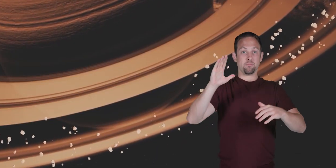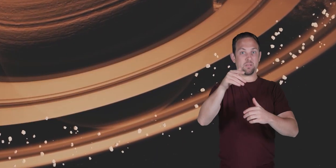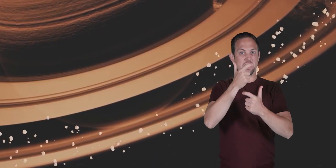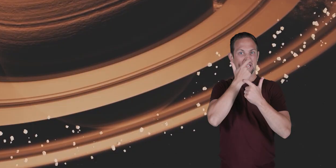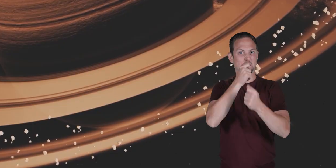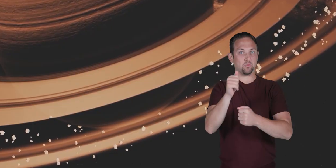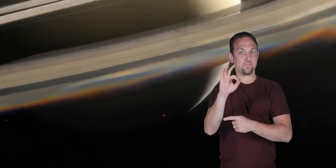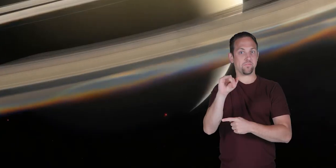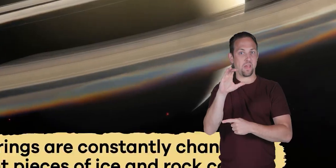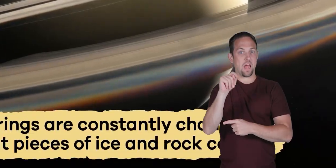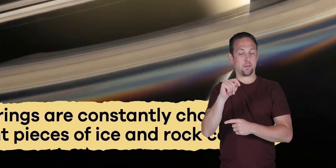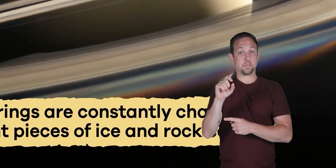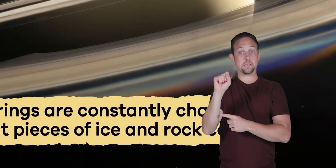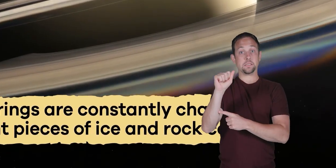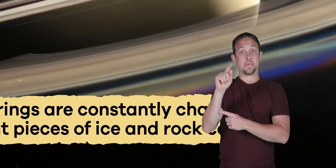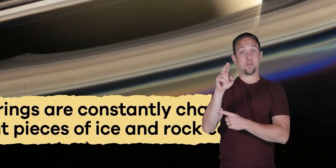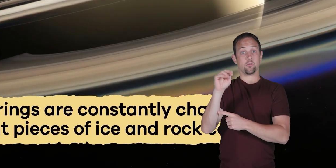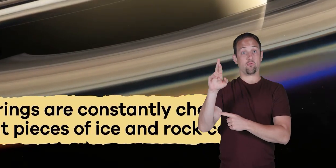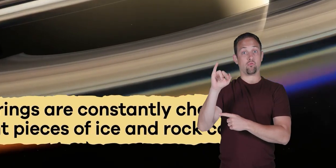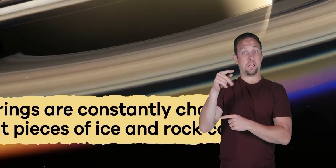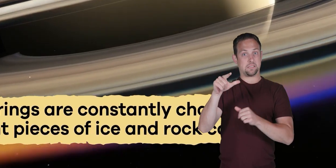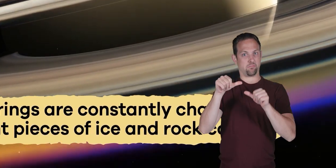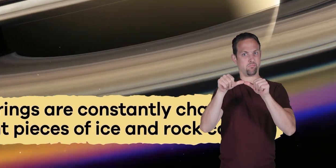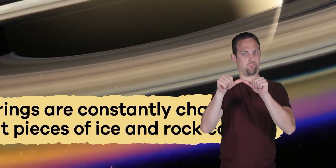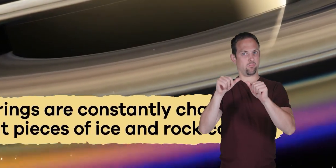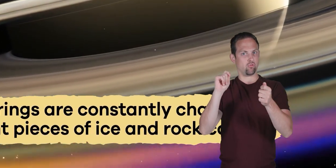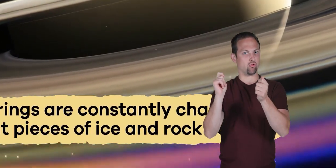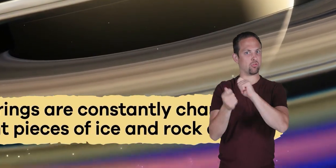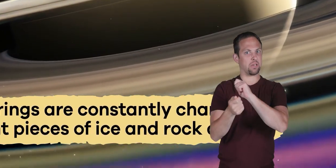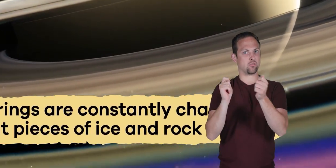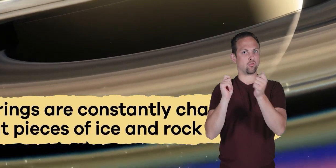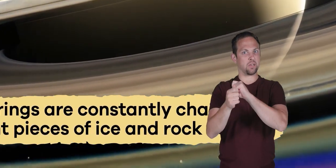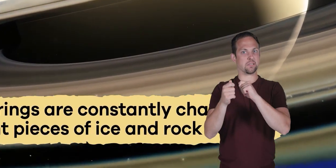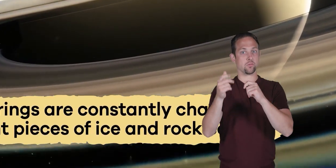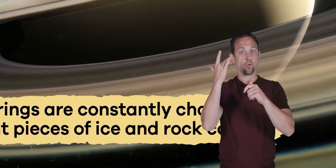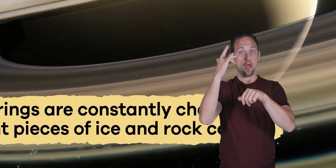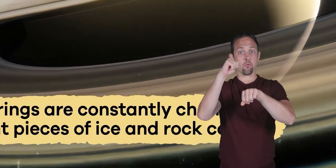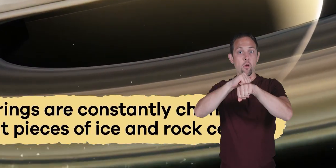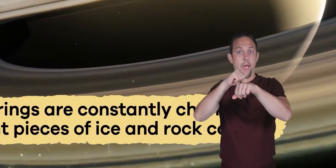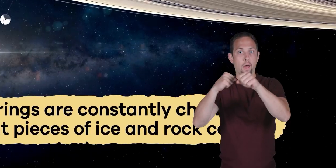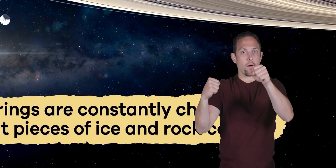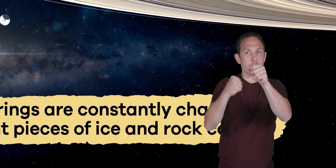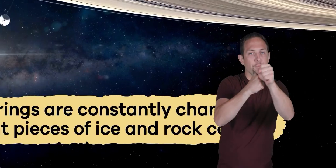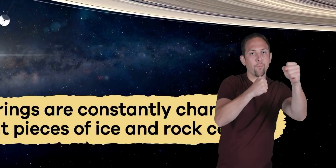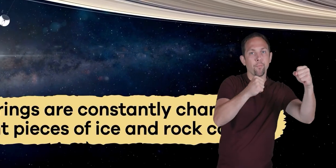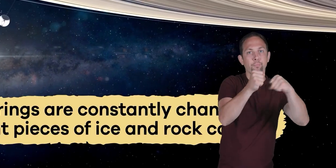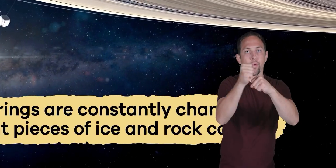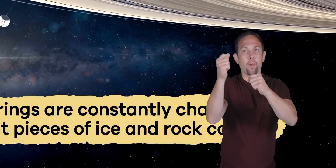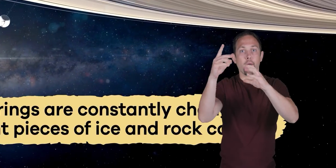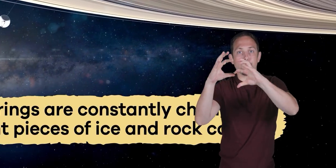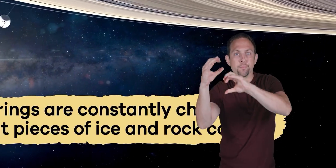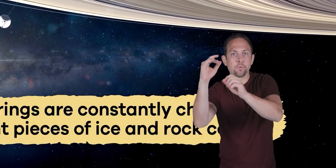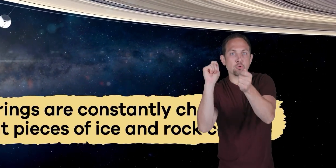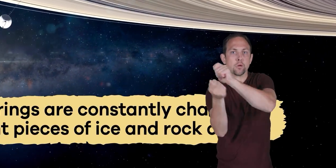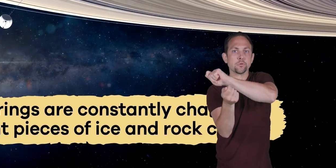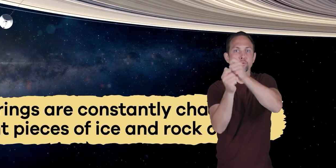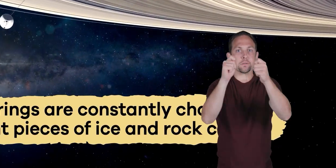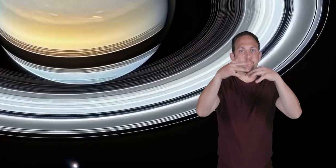Saturn's rings are constantly changing as different pieces of ice and rock collide and